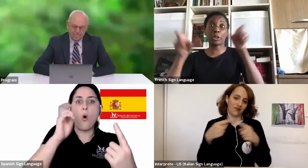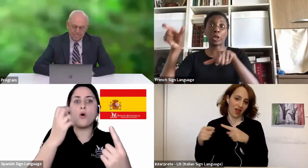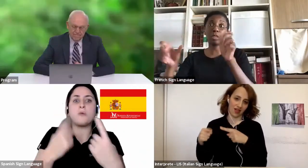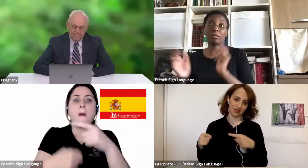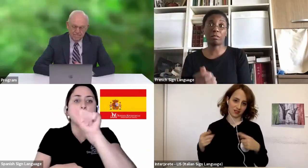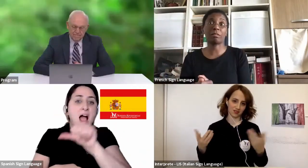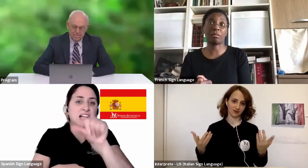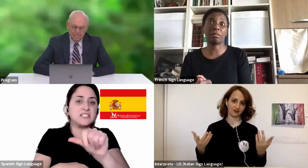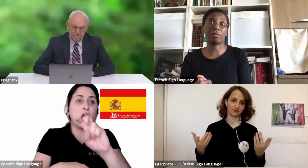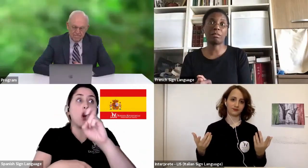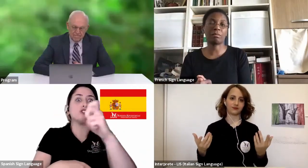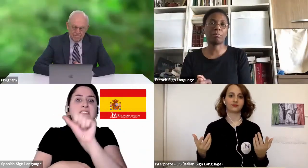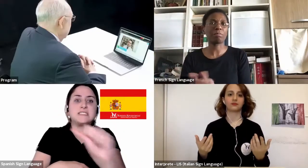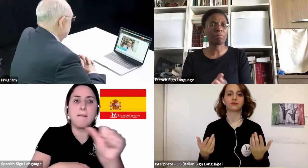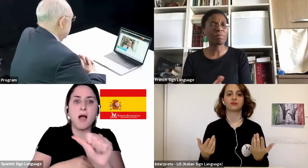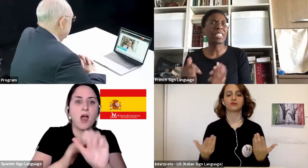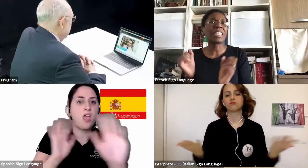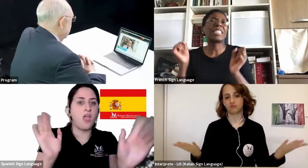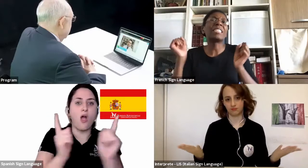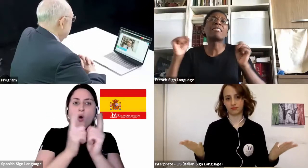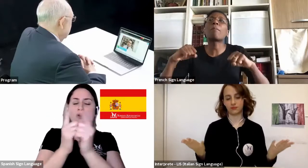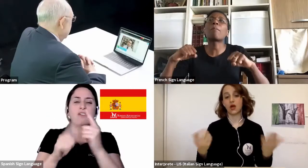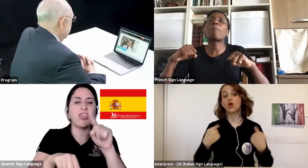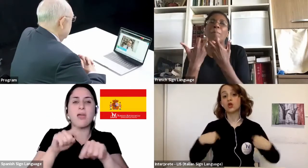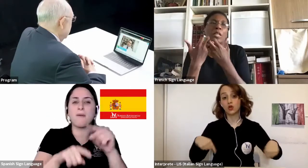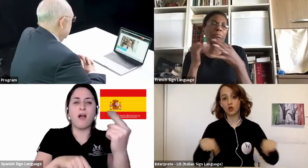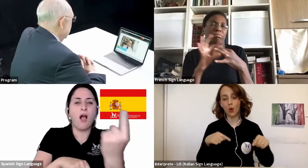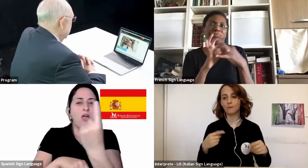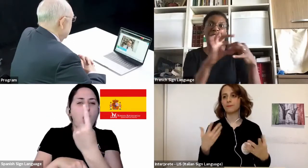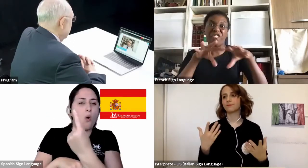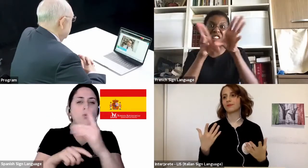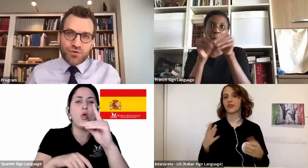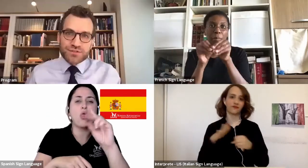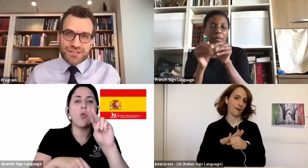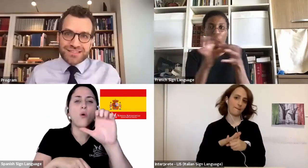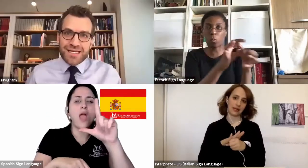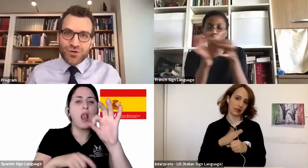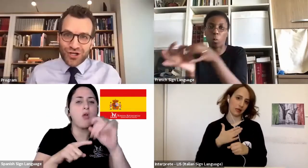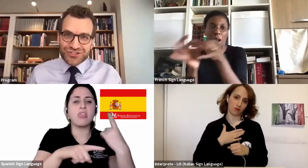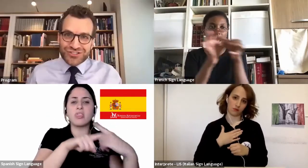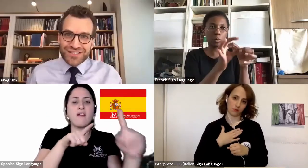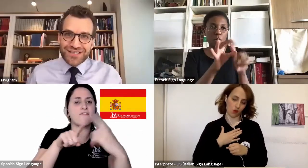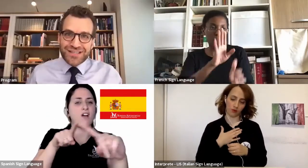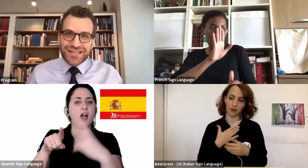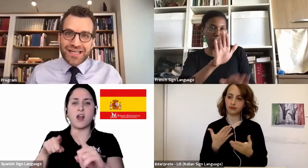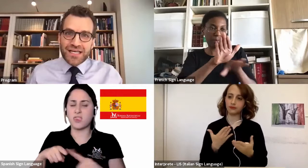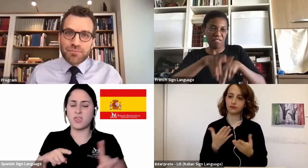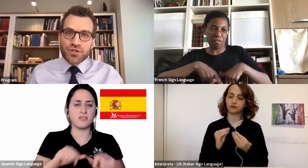or family context, whatever that is, where sort of one has, in a way, experienced the same loss.